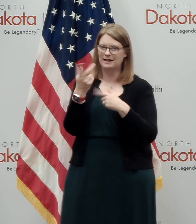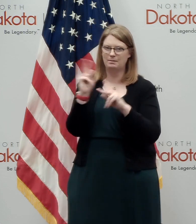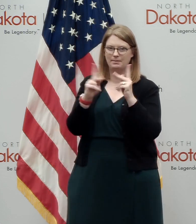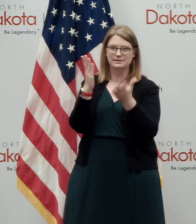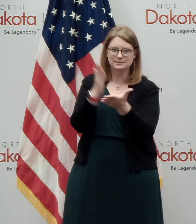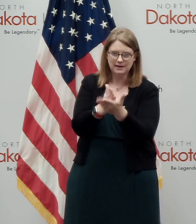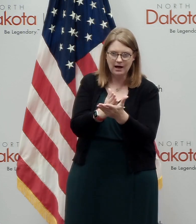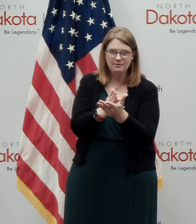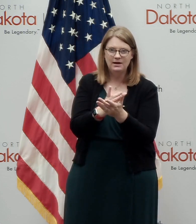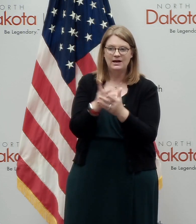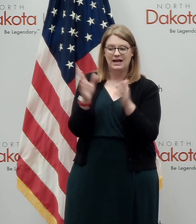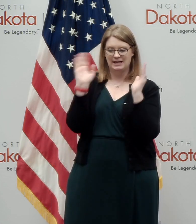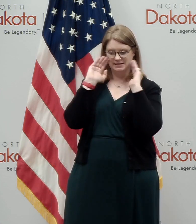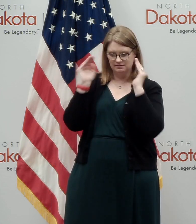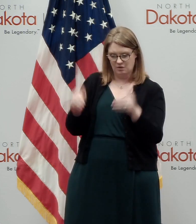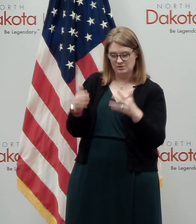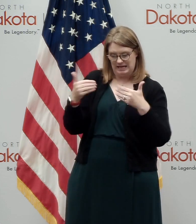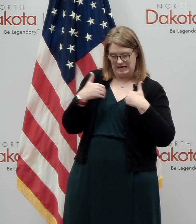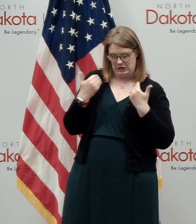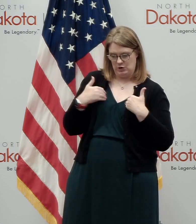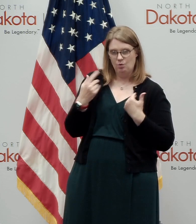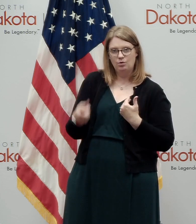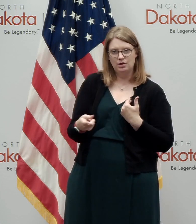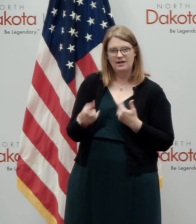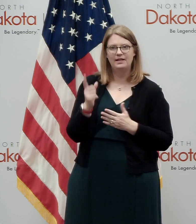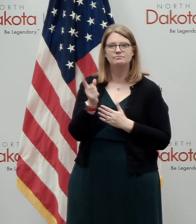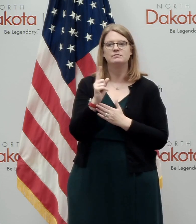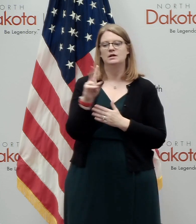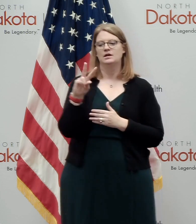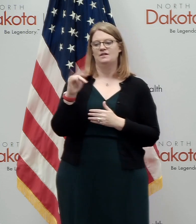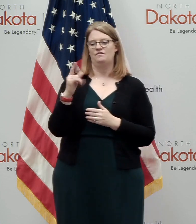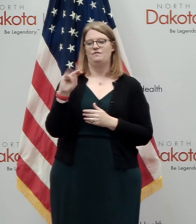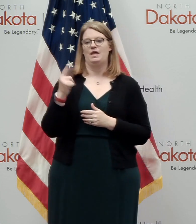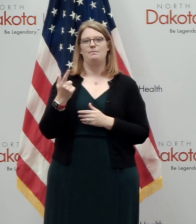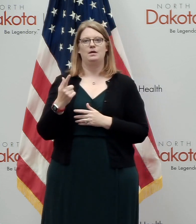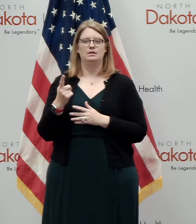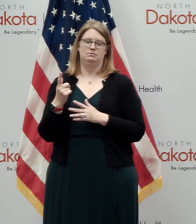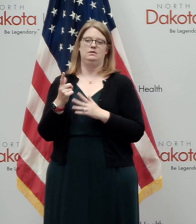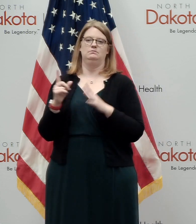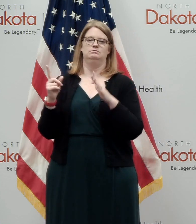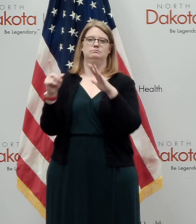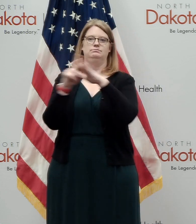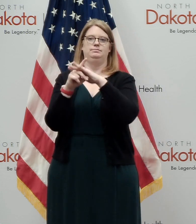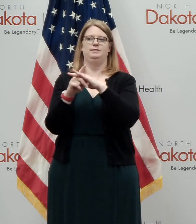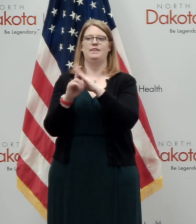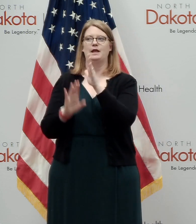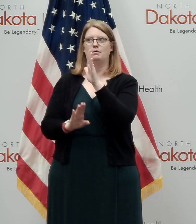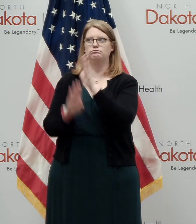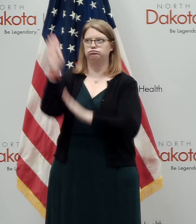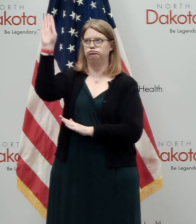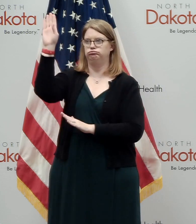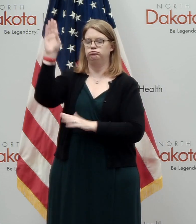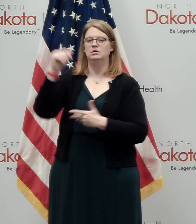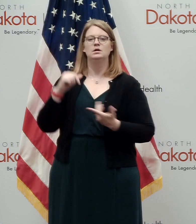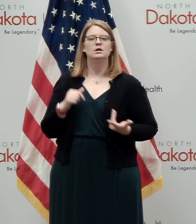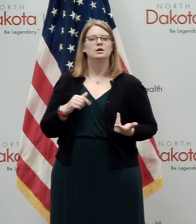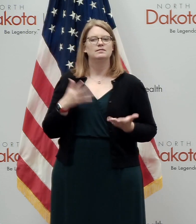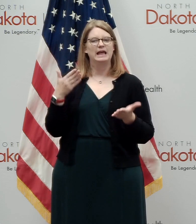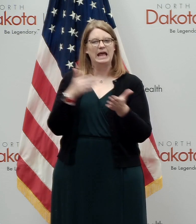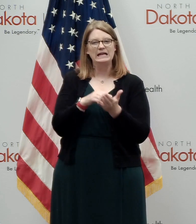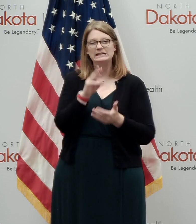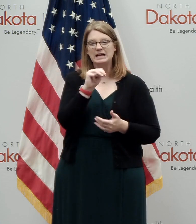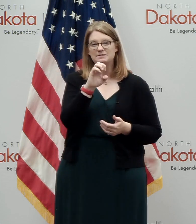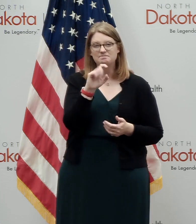at youth. And they were relatively effective until vaping came along. And then we had a resurgence, but, uh, the, you know, the, the anti-meth